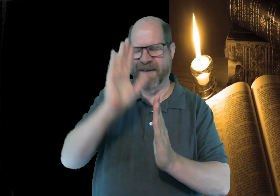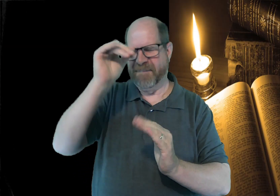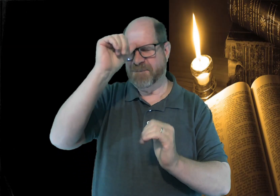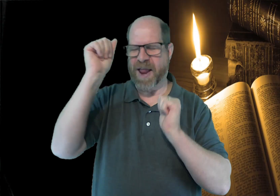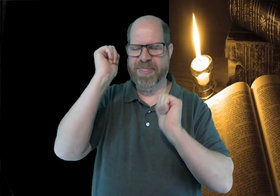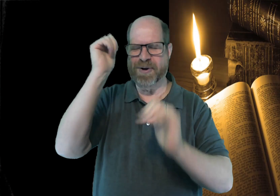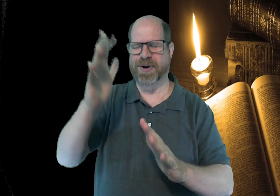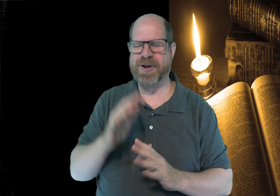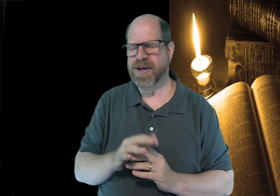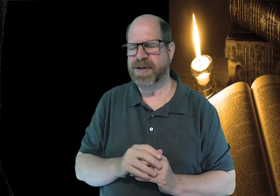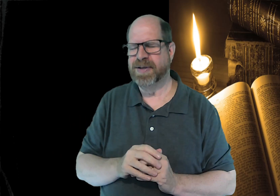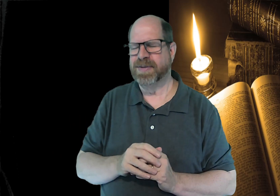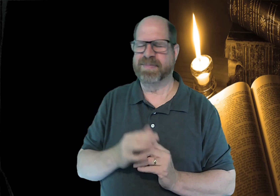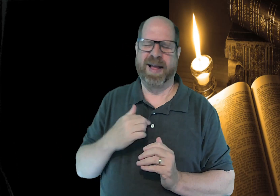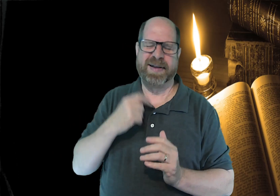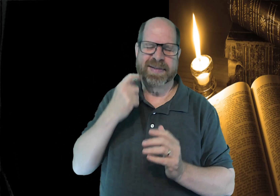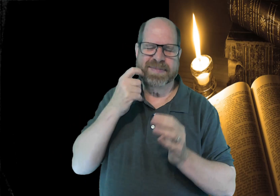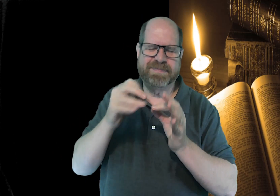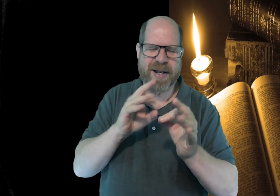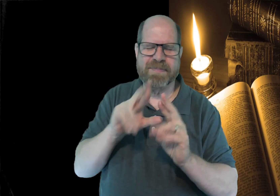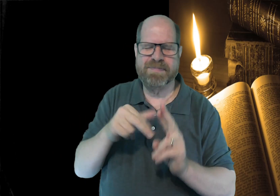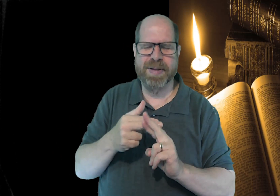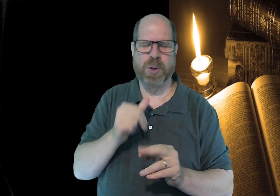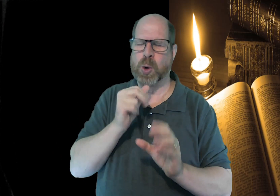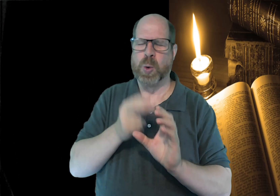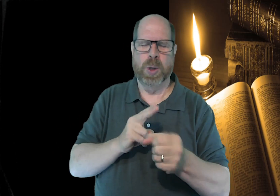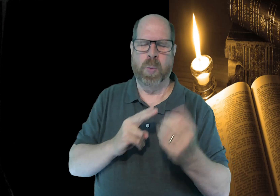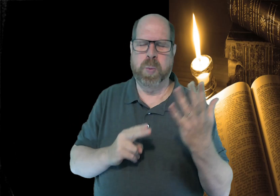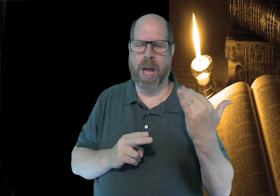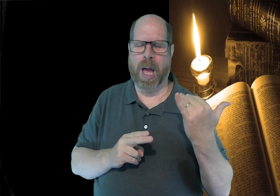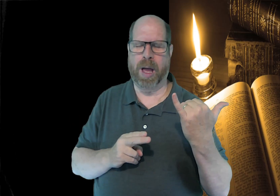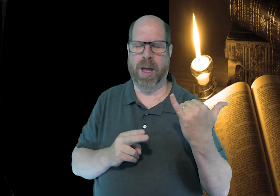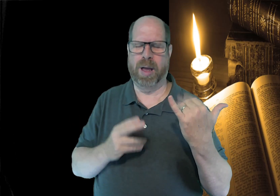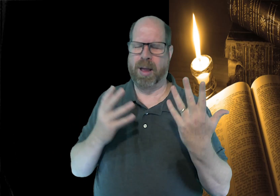Heavenly Father, we've been talking about not quitting.